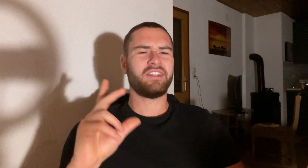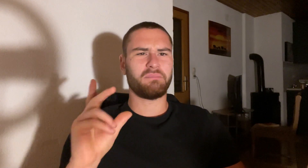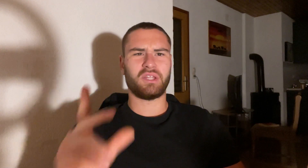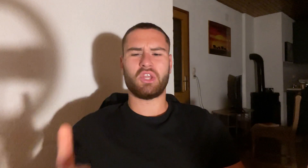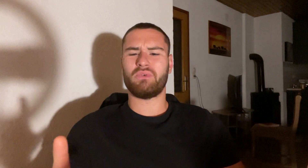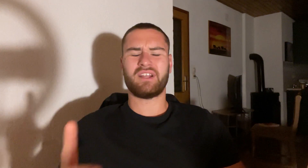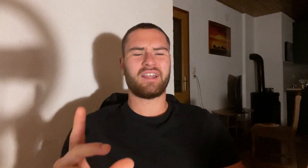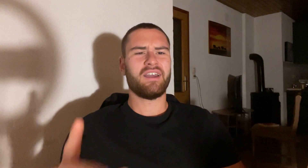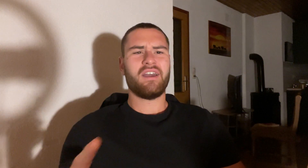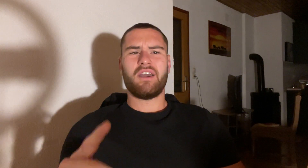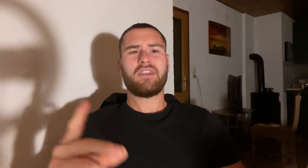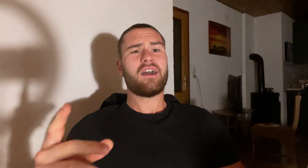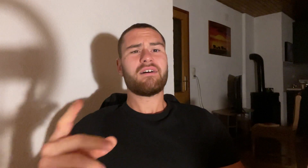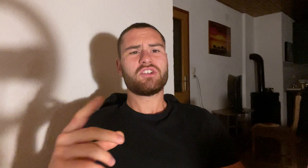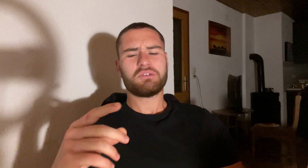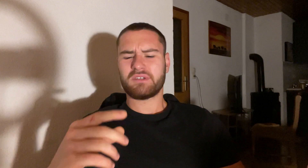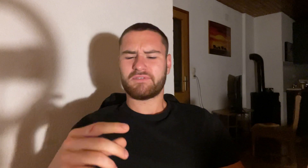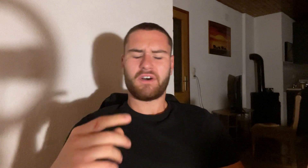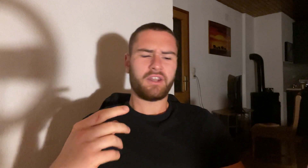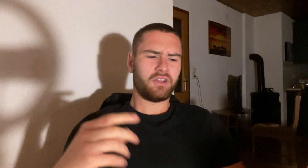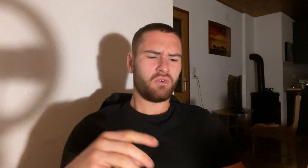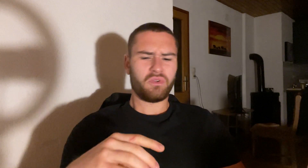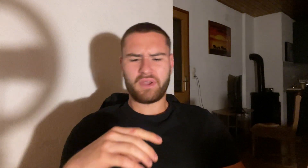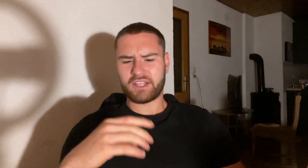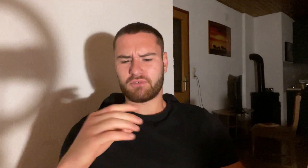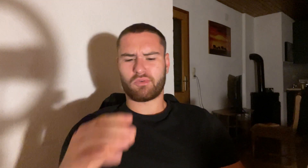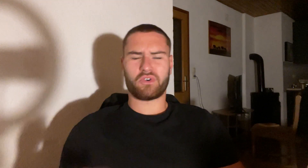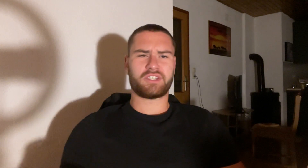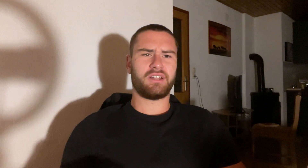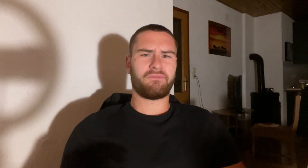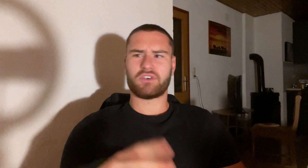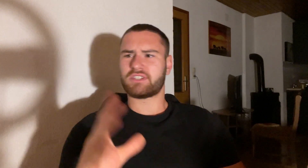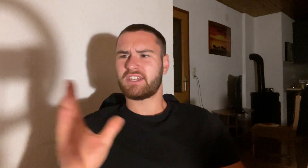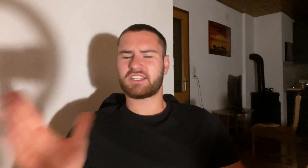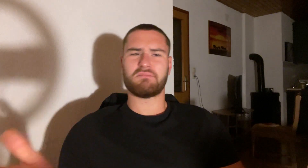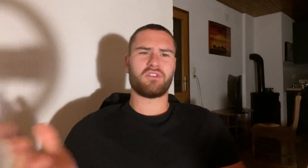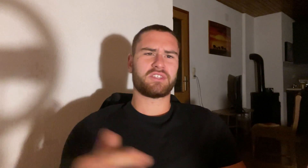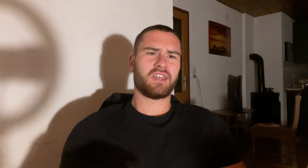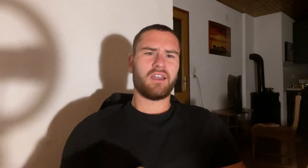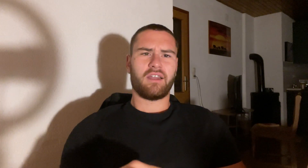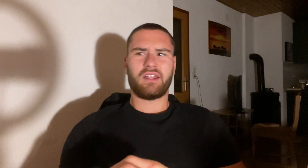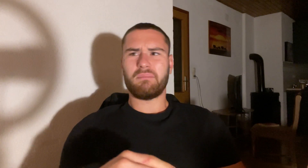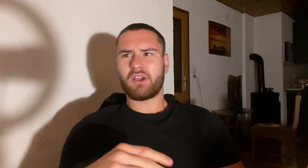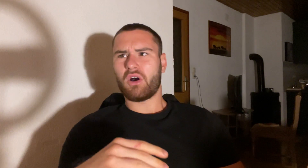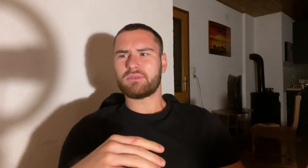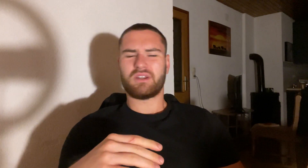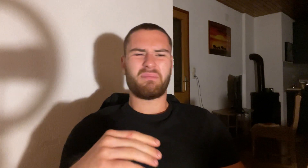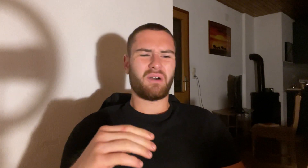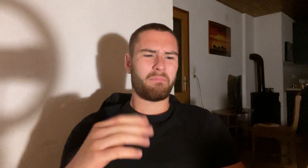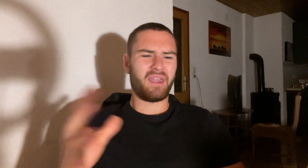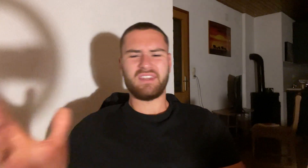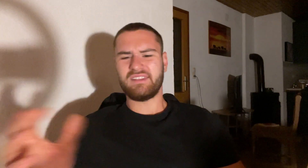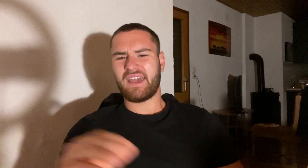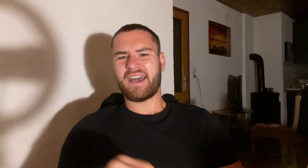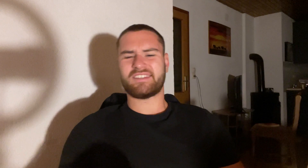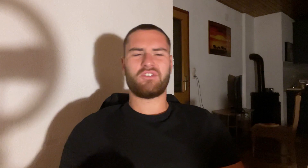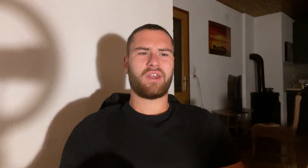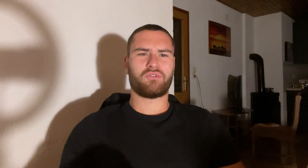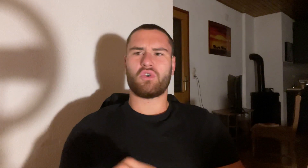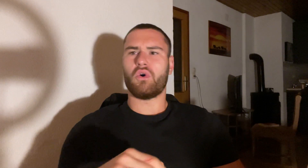that plateau and they're like, yeah, gym is fun, you know, you get some progress in the first six months. Then it becomes a pain in the ass. Then you have to go